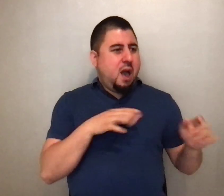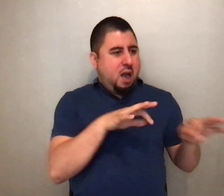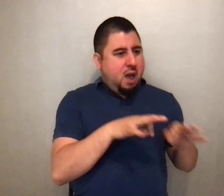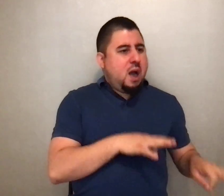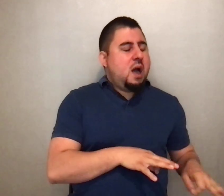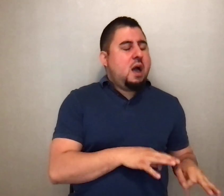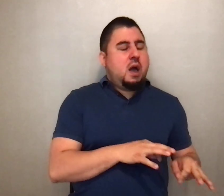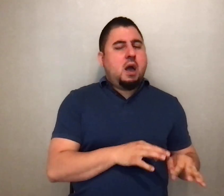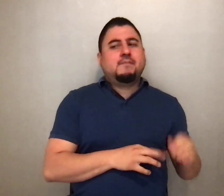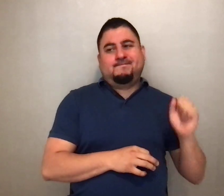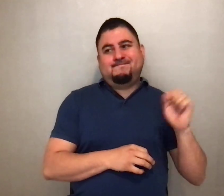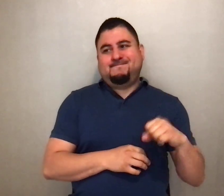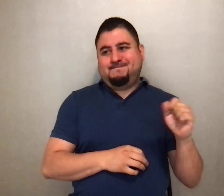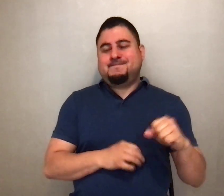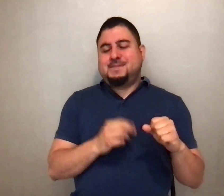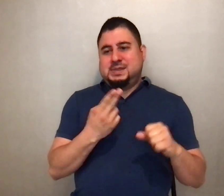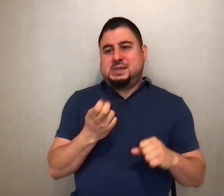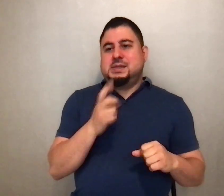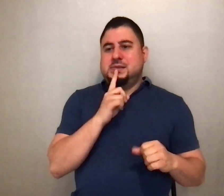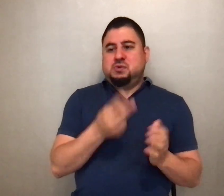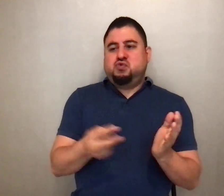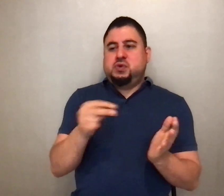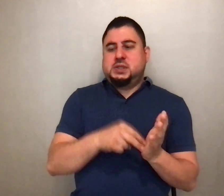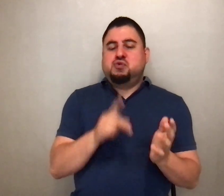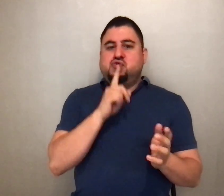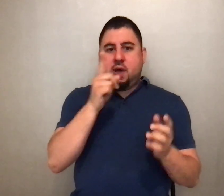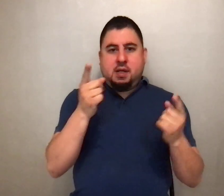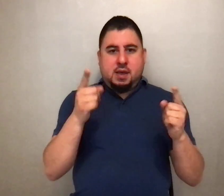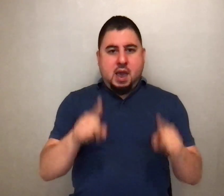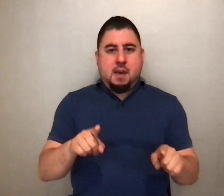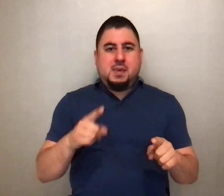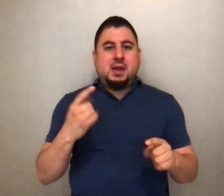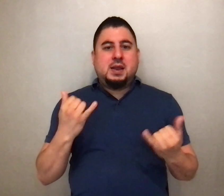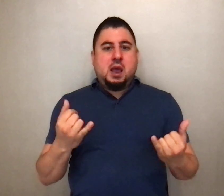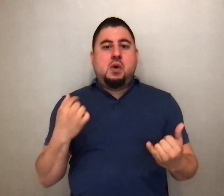yes, he is risen. This is really happening. And now we have to do something about it.